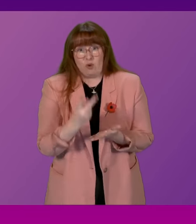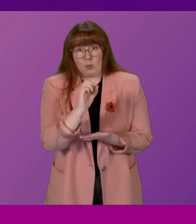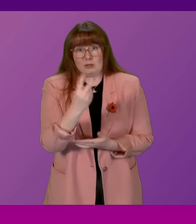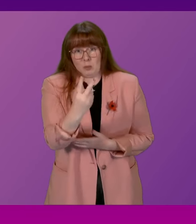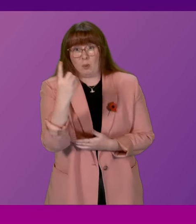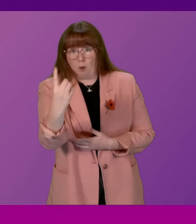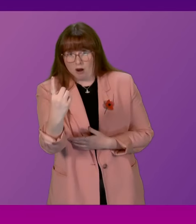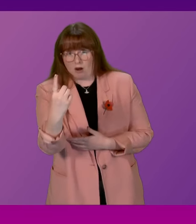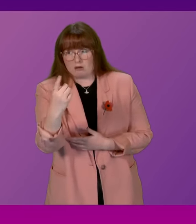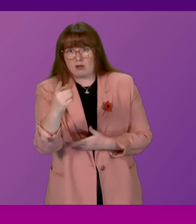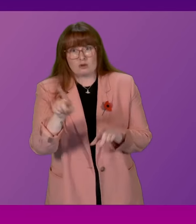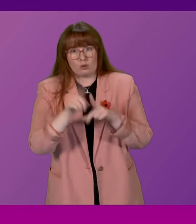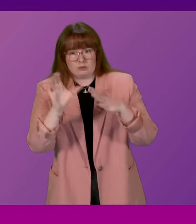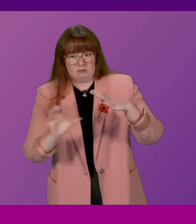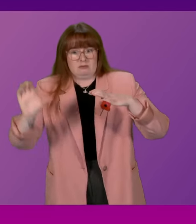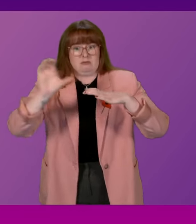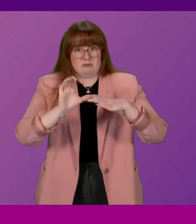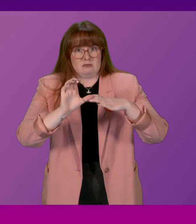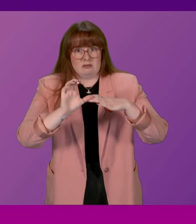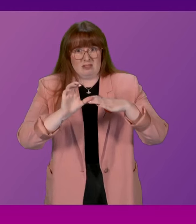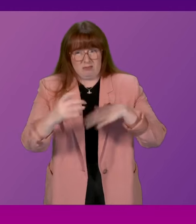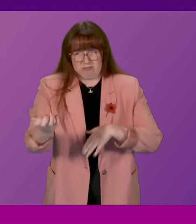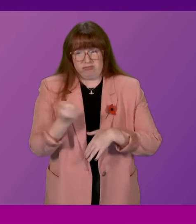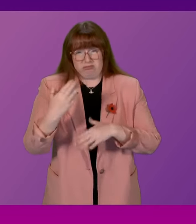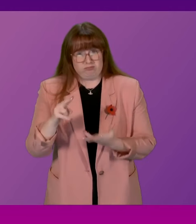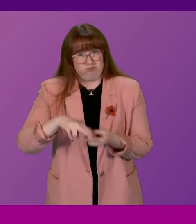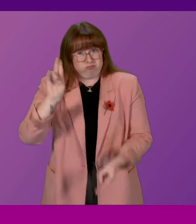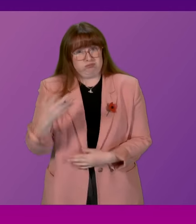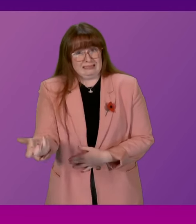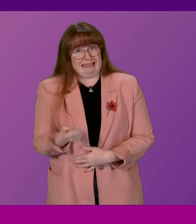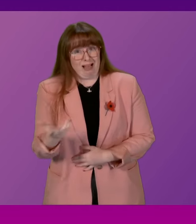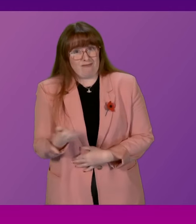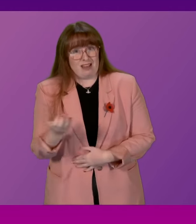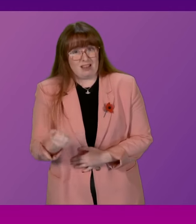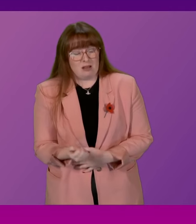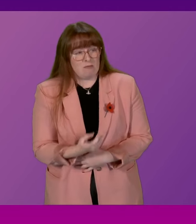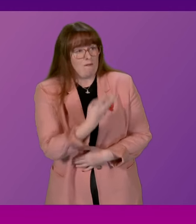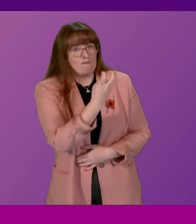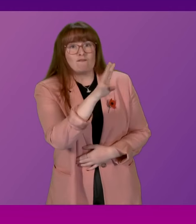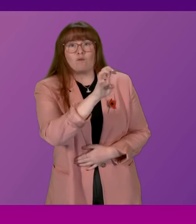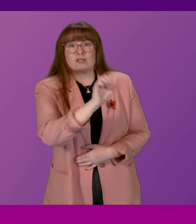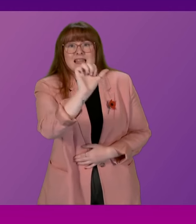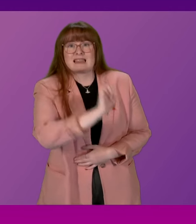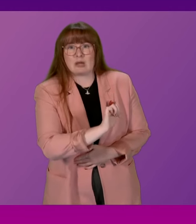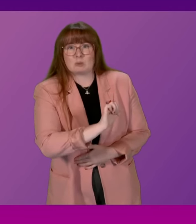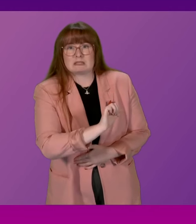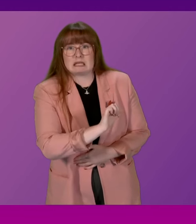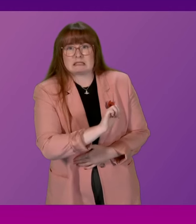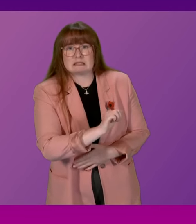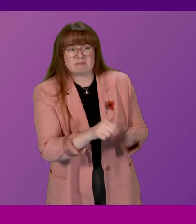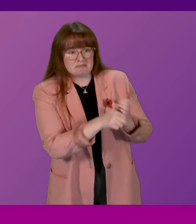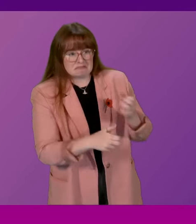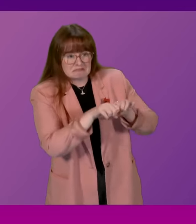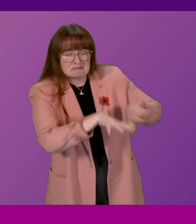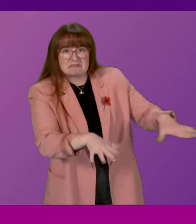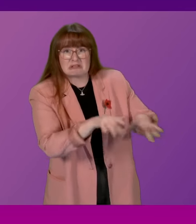But this is on top of a six-figure salary, and despite the fact there have been 14,000 sewage spillages in last year alone, which begs the